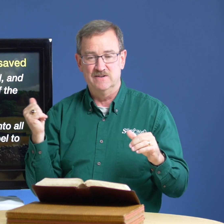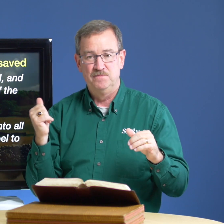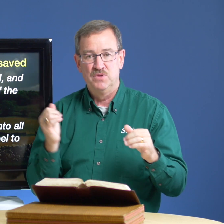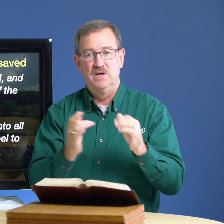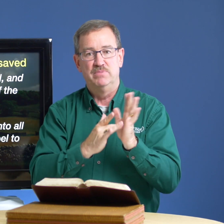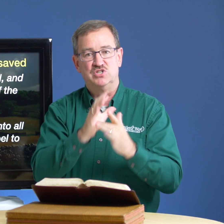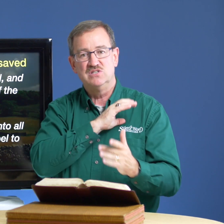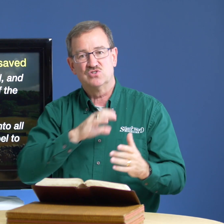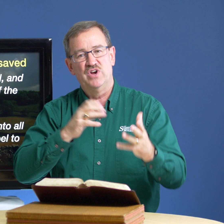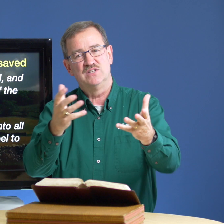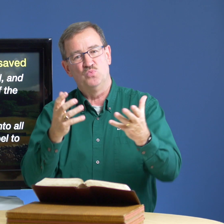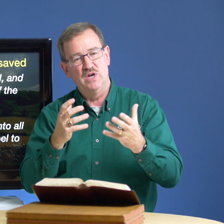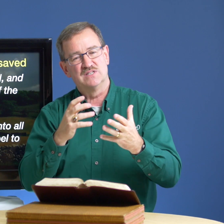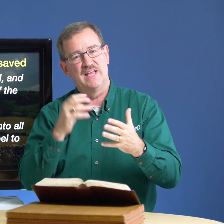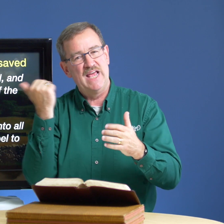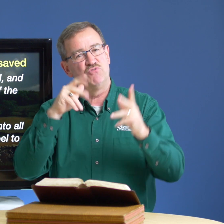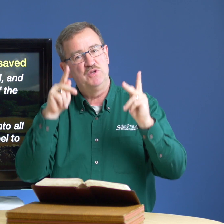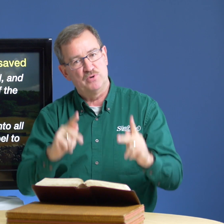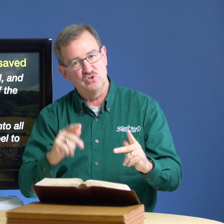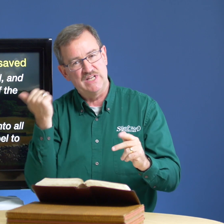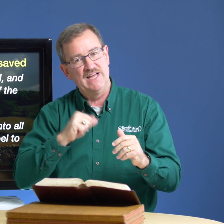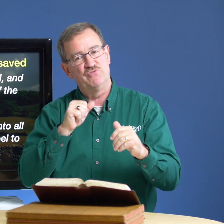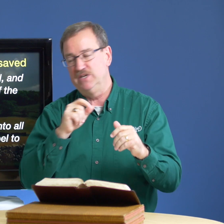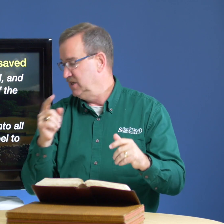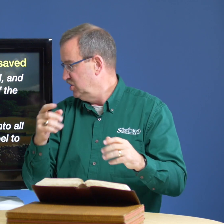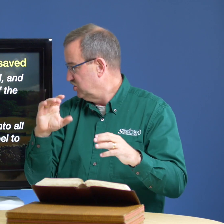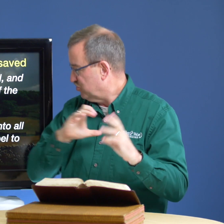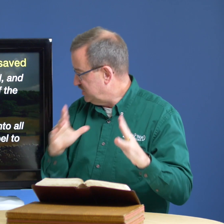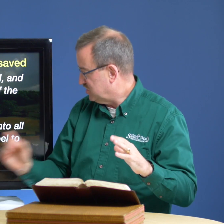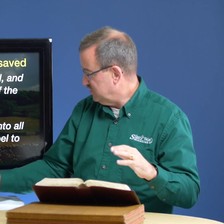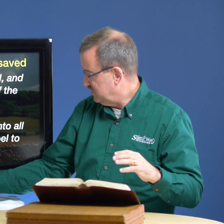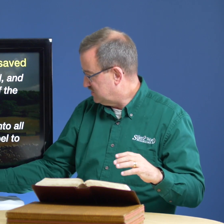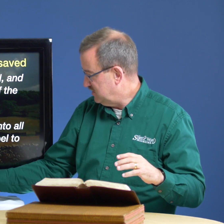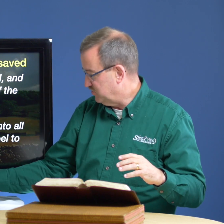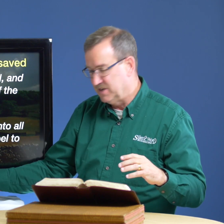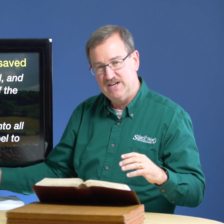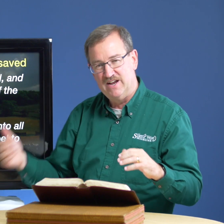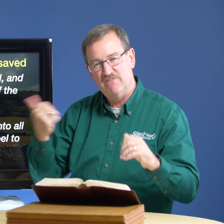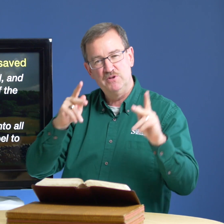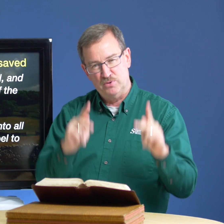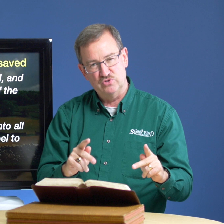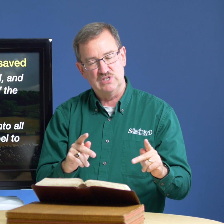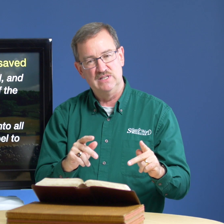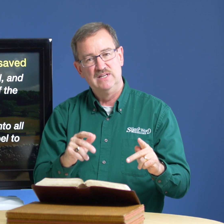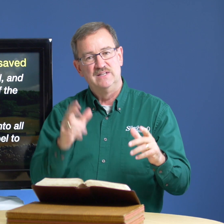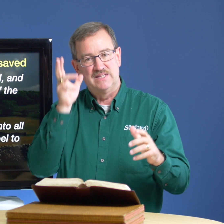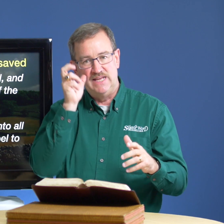but jesus christ wants every person every creature you see the word down here every person to